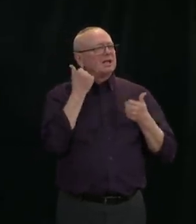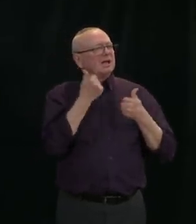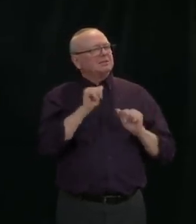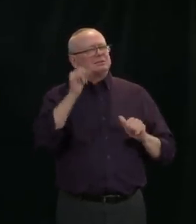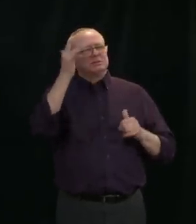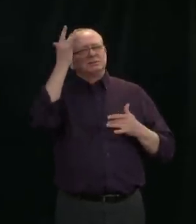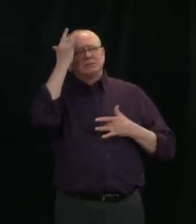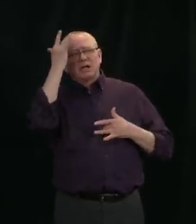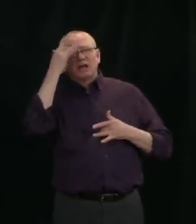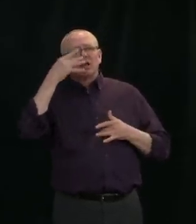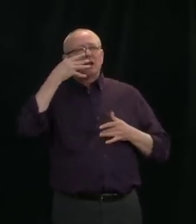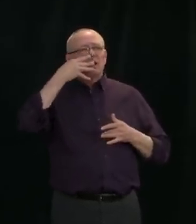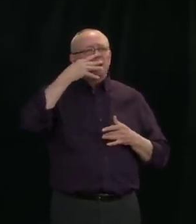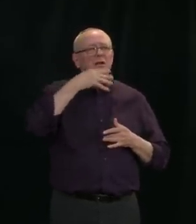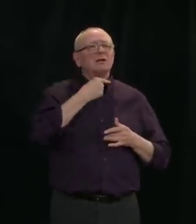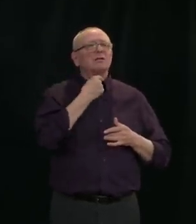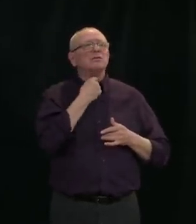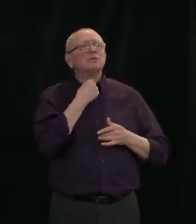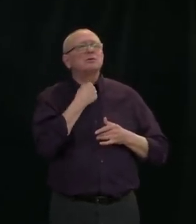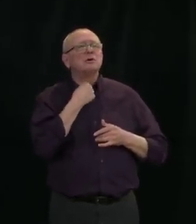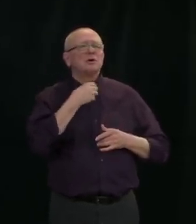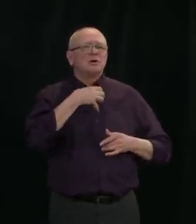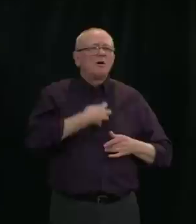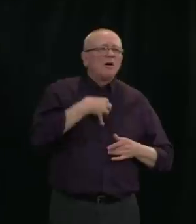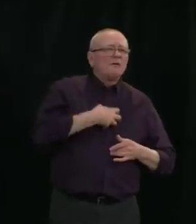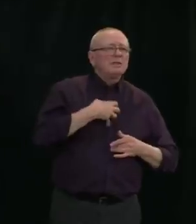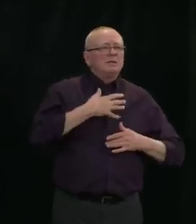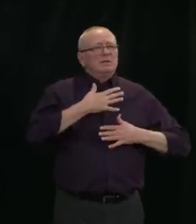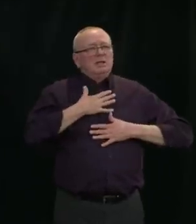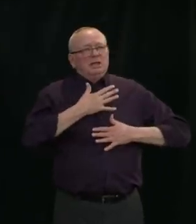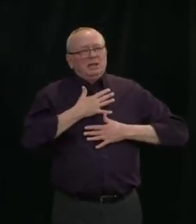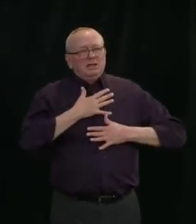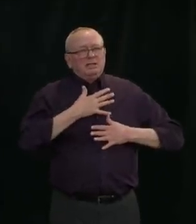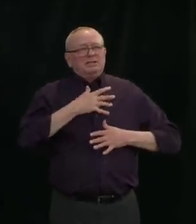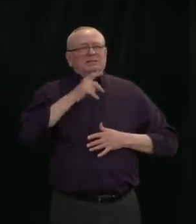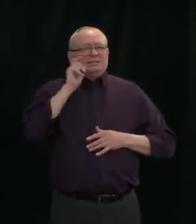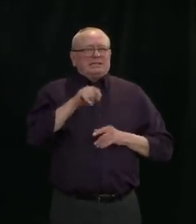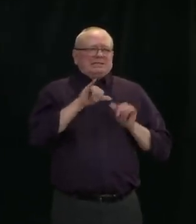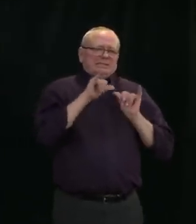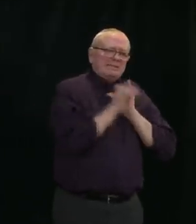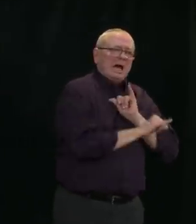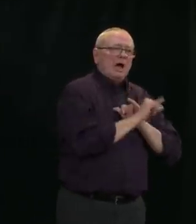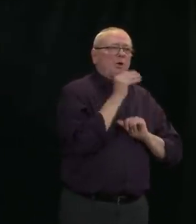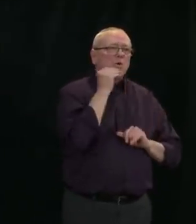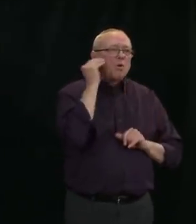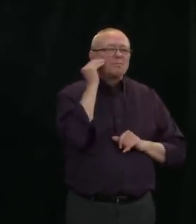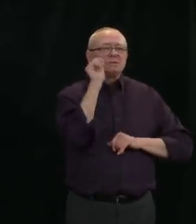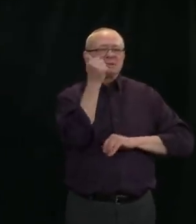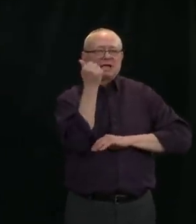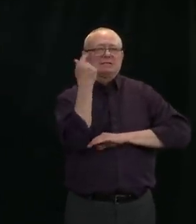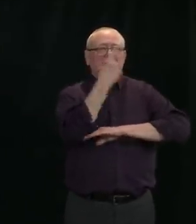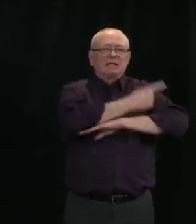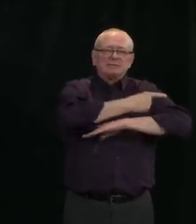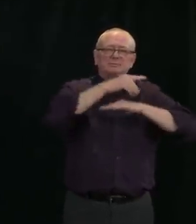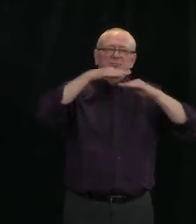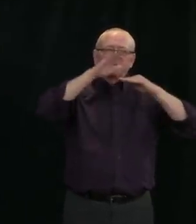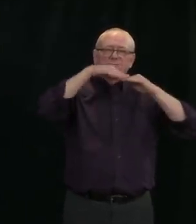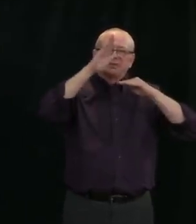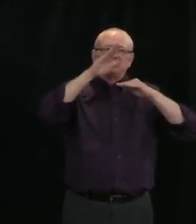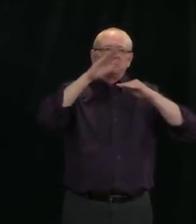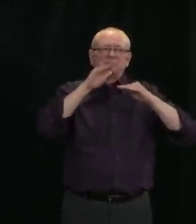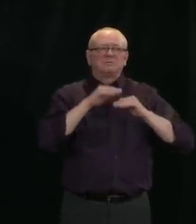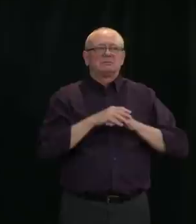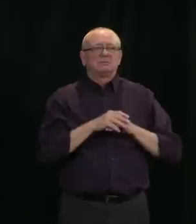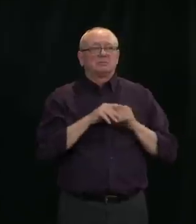breath, they must stay home for a minimum of ten days from the start of those symptoms or until their symptoms resolve,